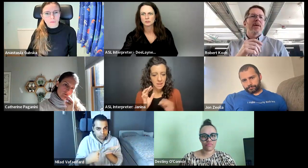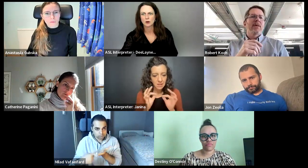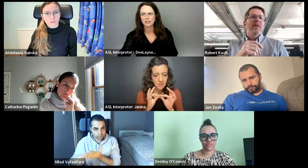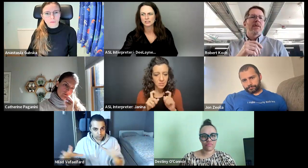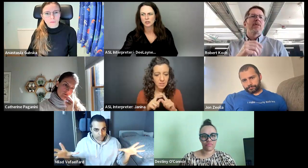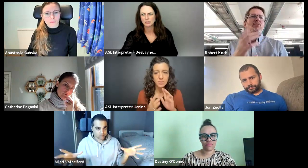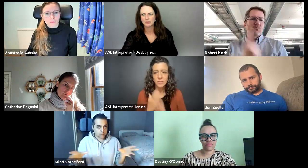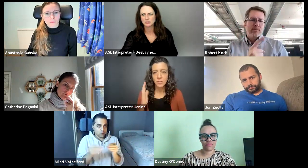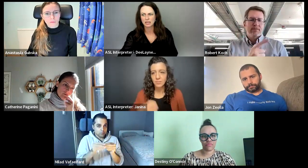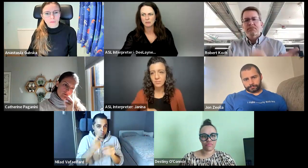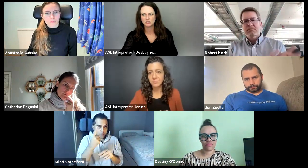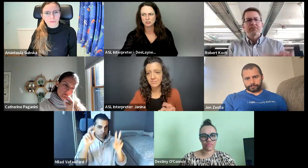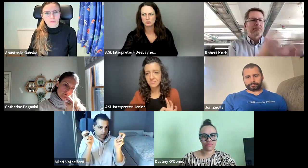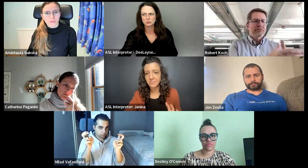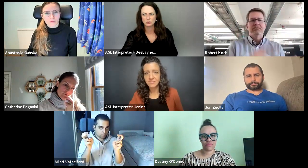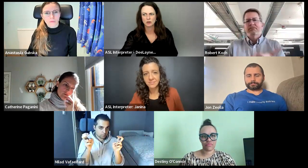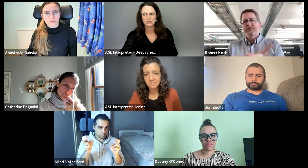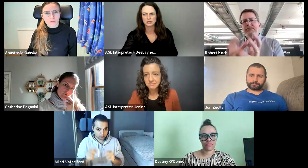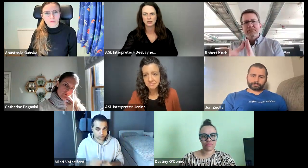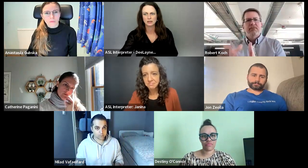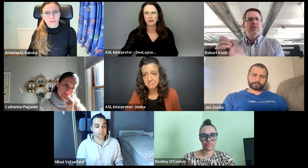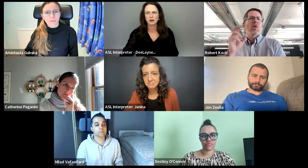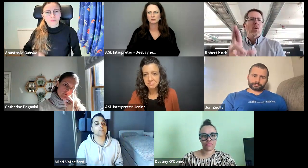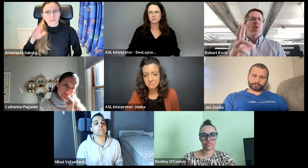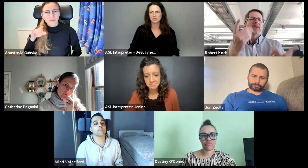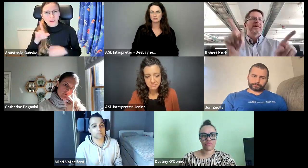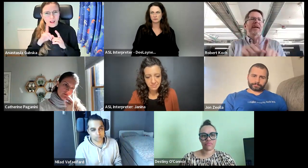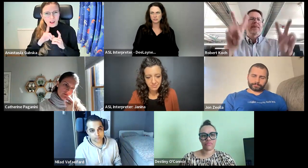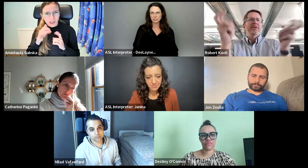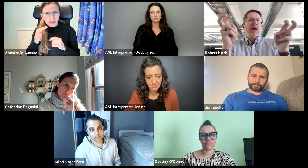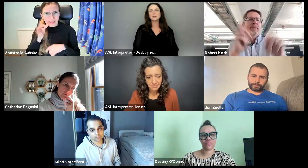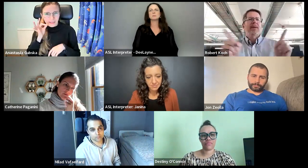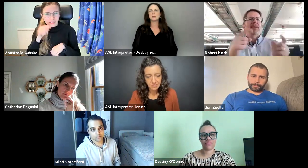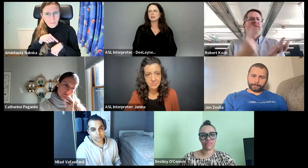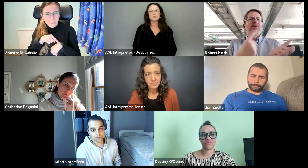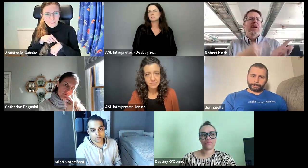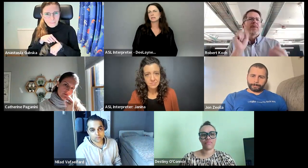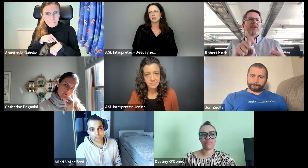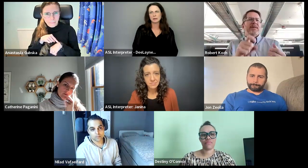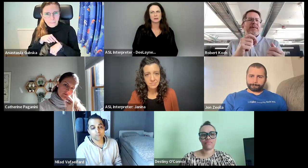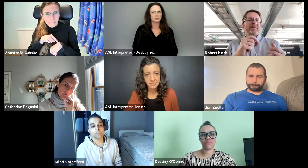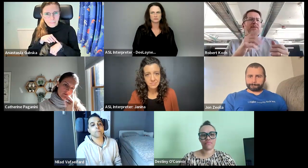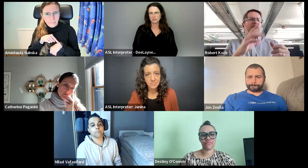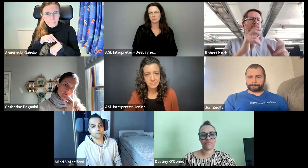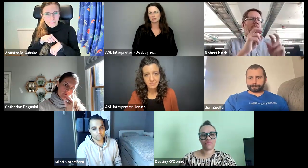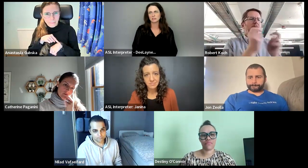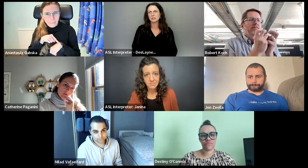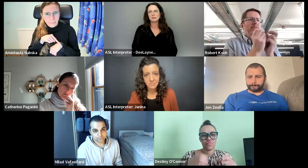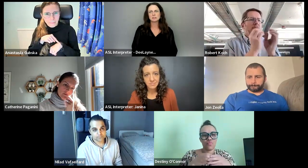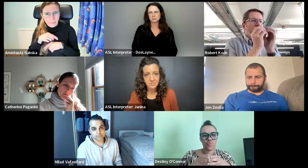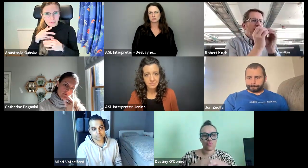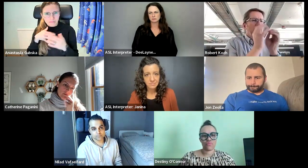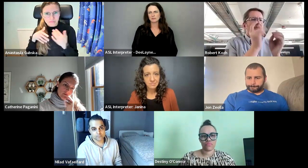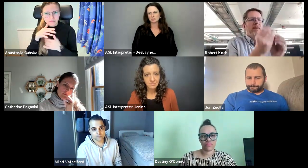So are they talking about the same issues or are they talking about, um, different issues? It could be, it could be the same topic or different topics.